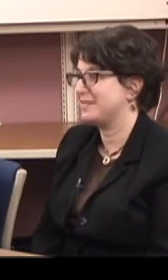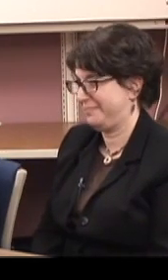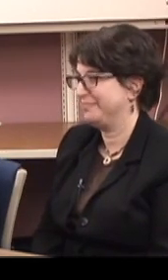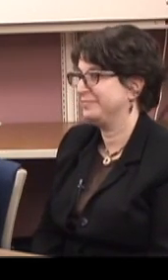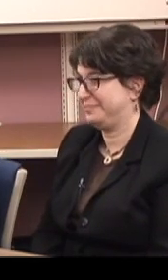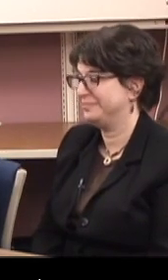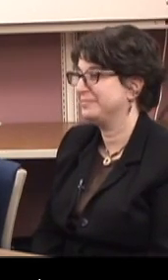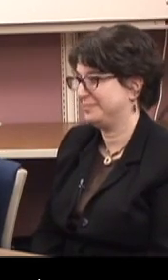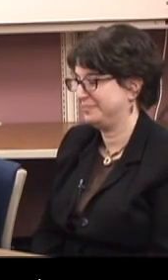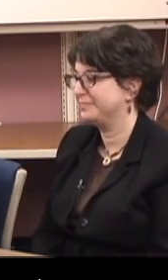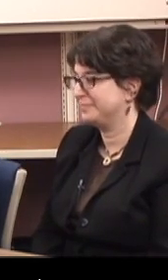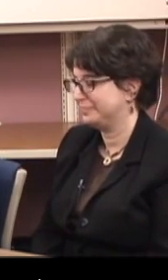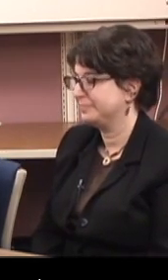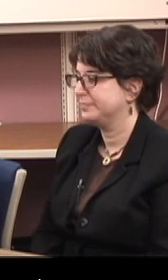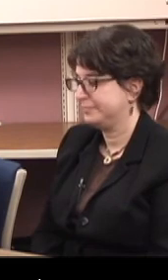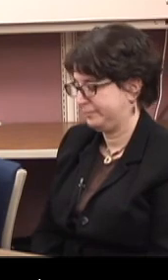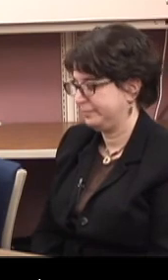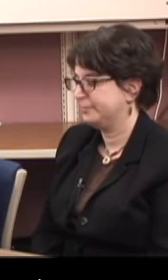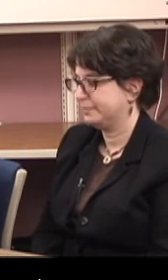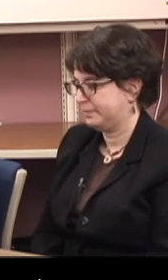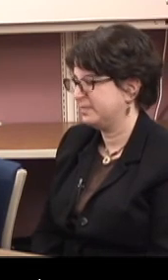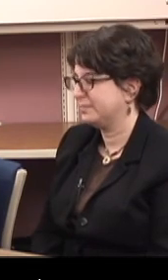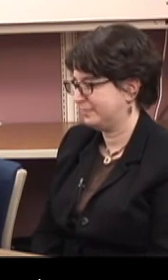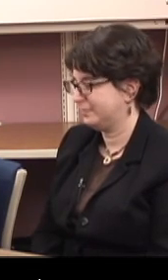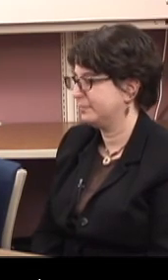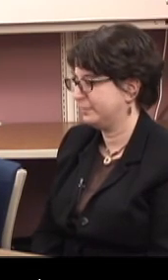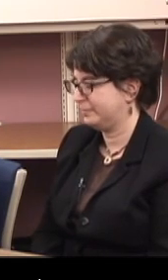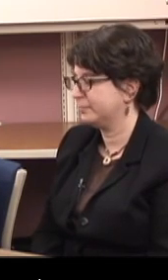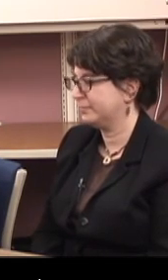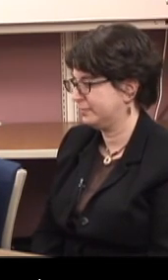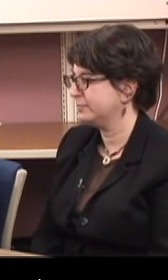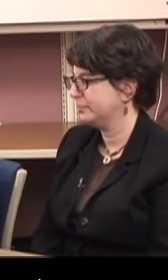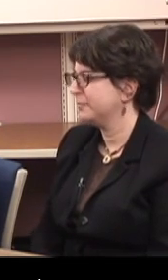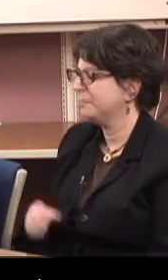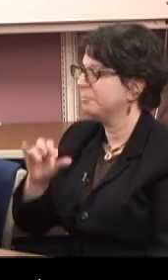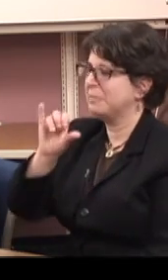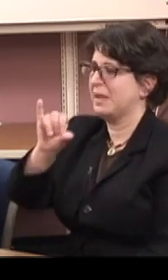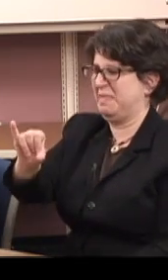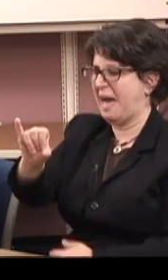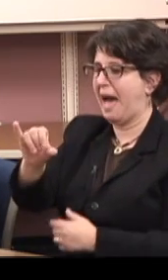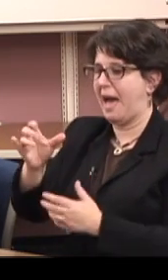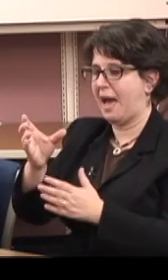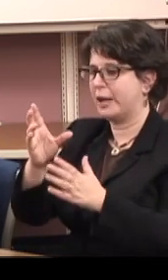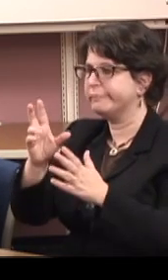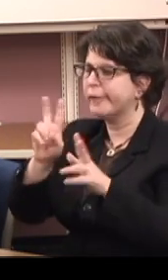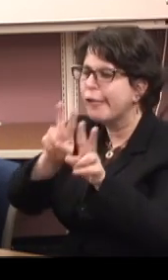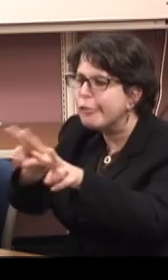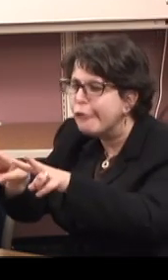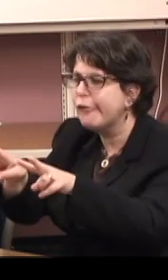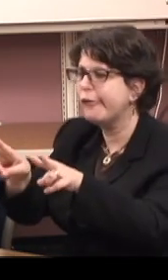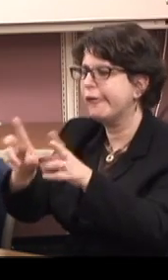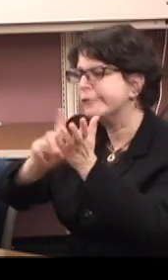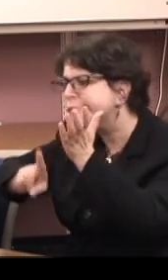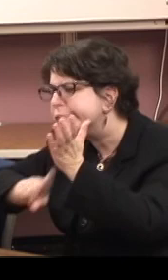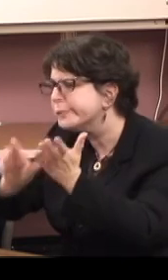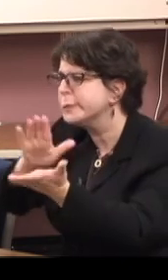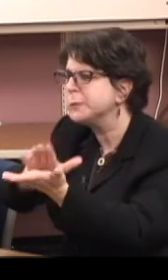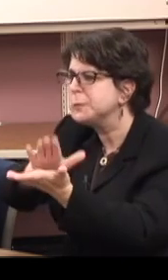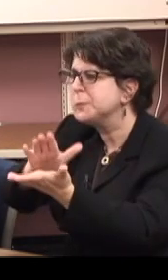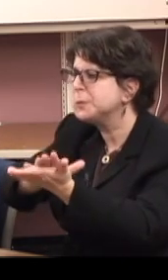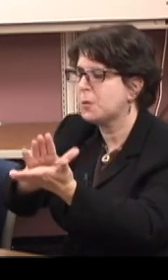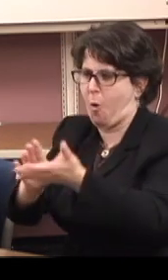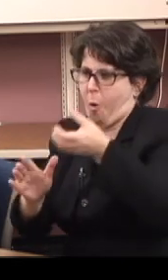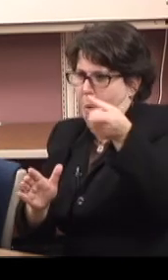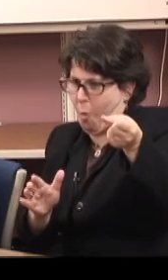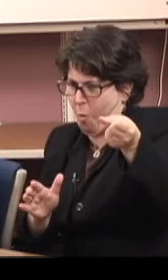Yes. All right. Before we do that though, we may want to get a better idea of what kind of skills that you already